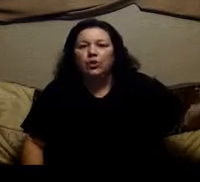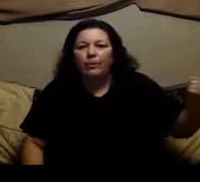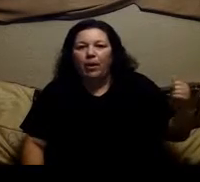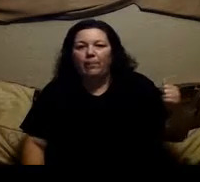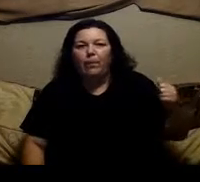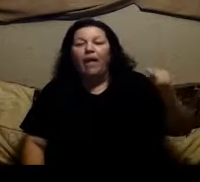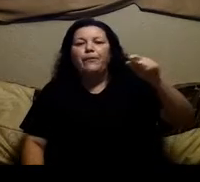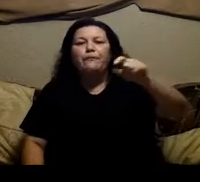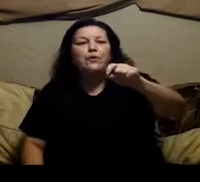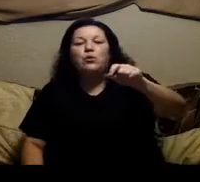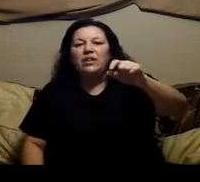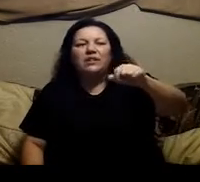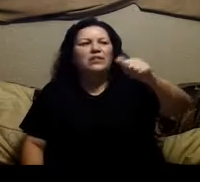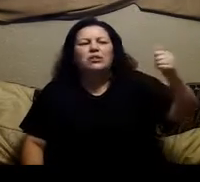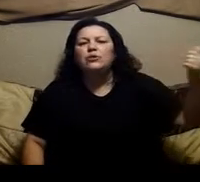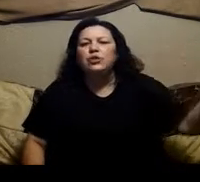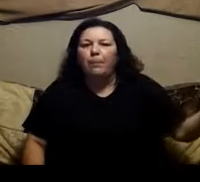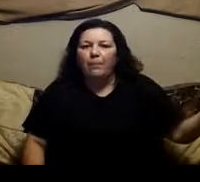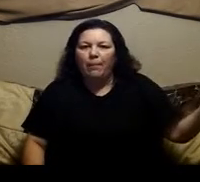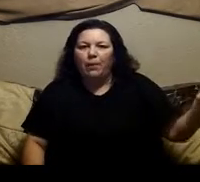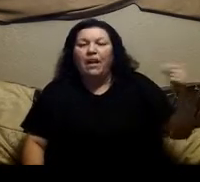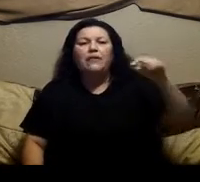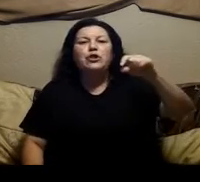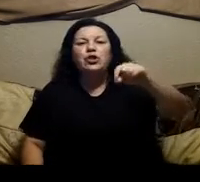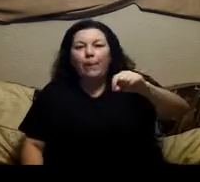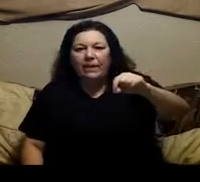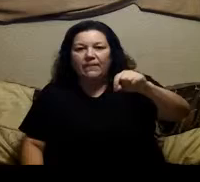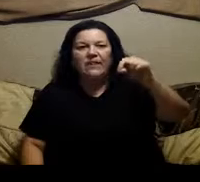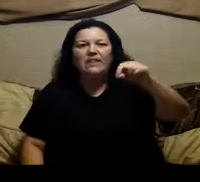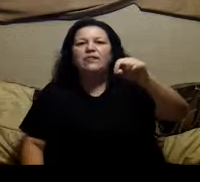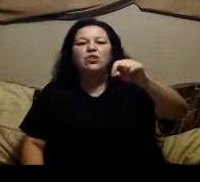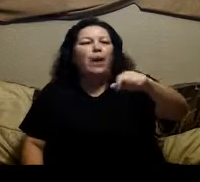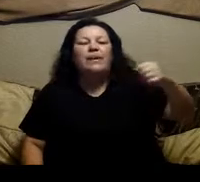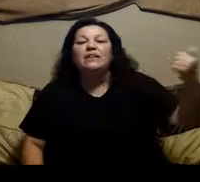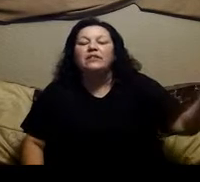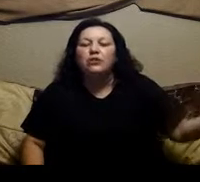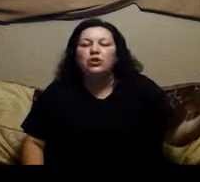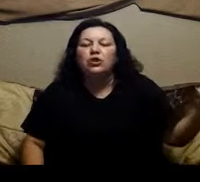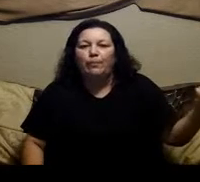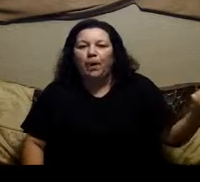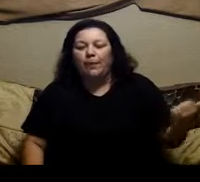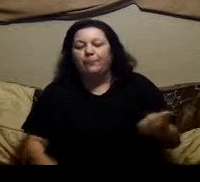to a problem the food is the solution to a problem the shopping the addictive shopping is the solution to a problem